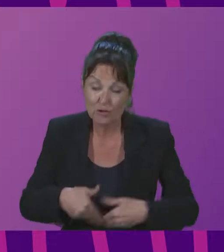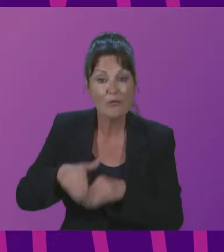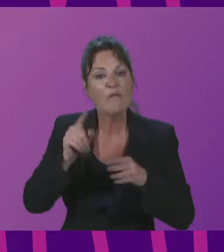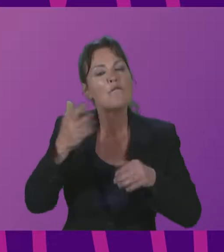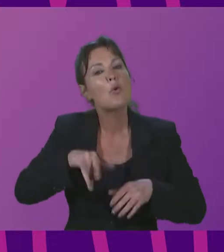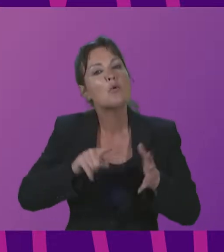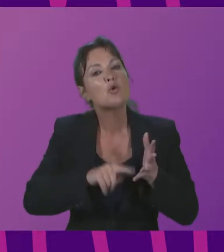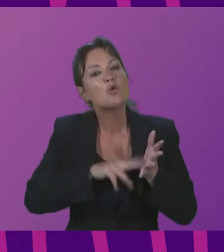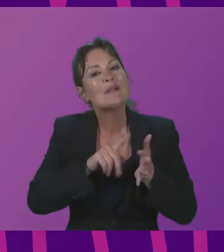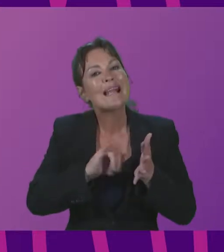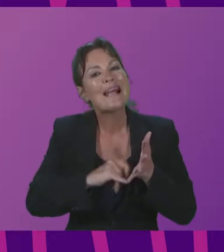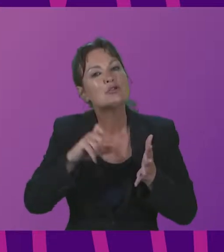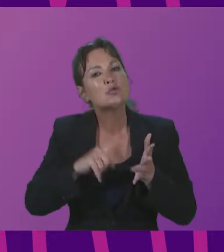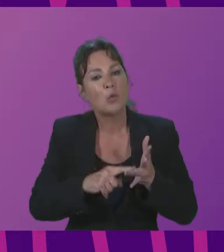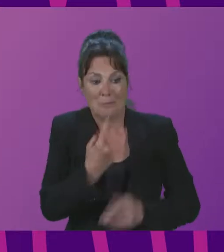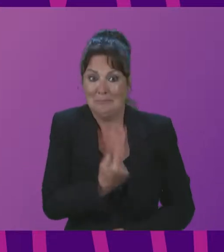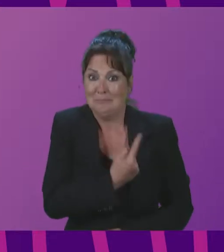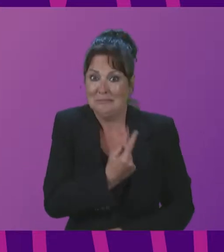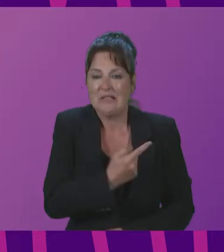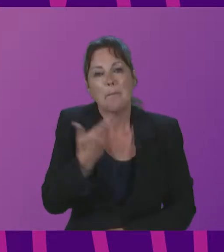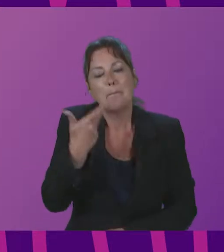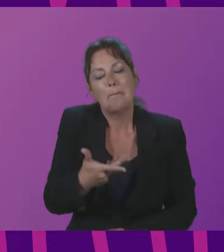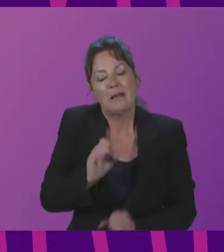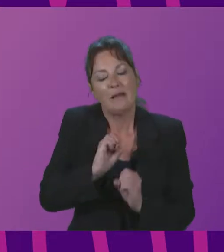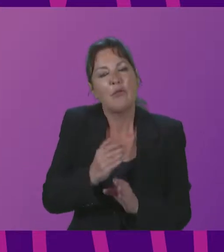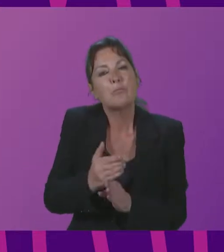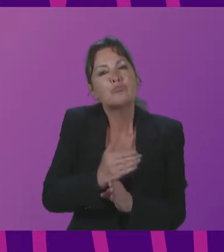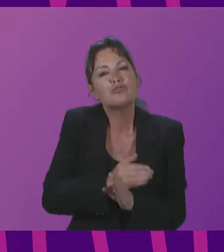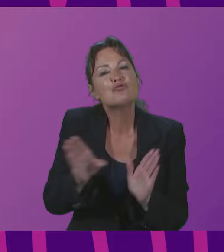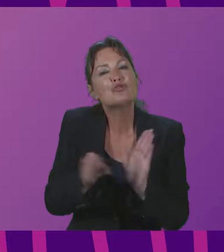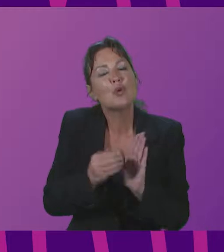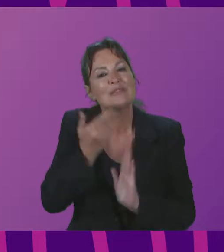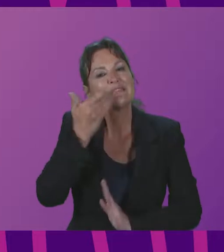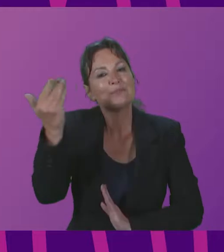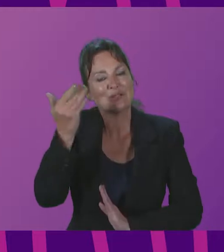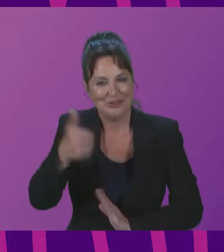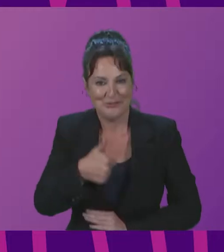address the summit. Ernesto has provided a pre-recorded speech which we'll now hear.